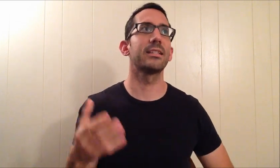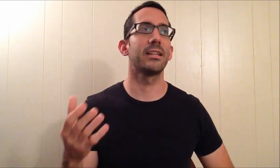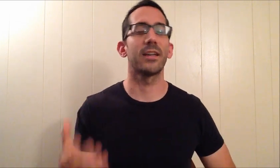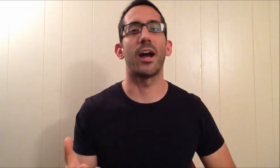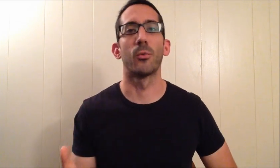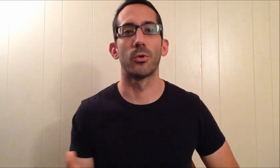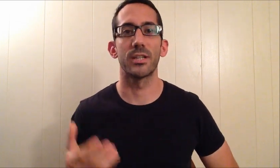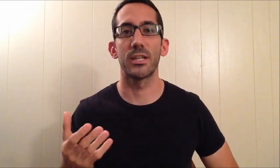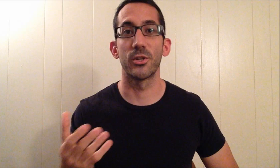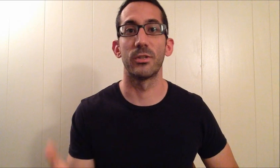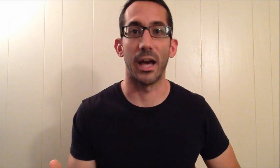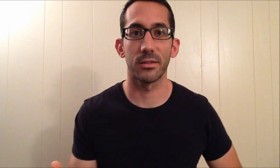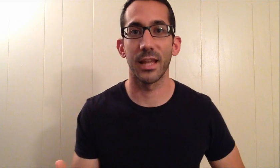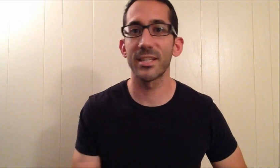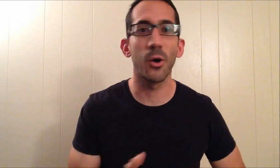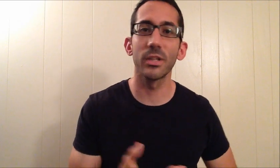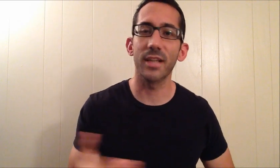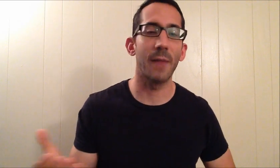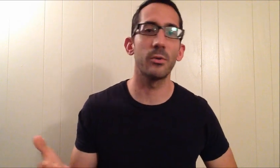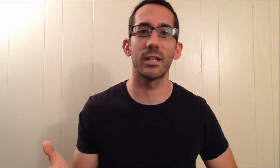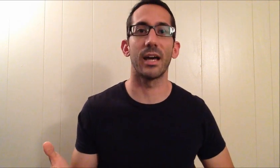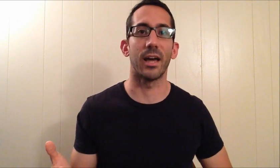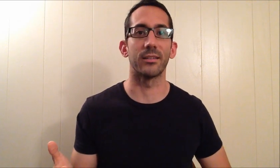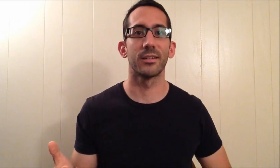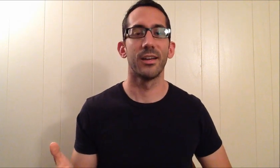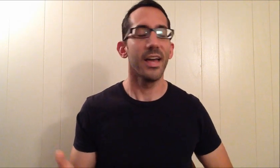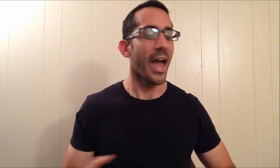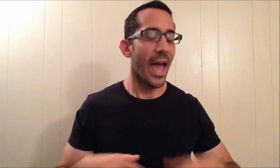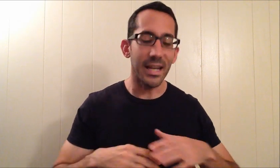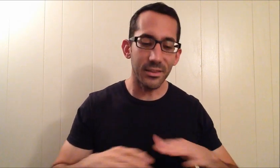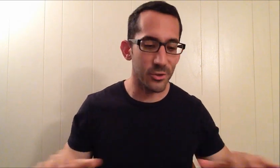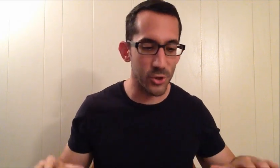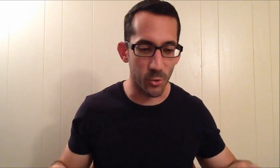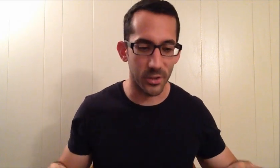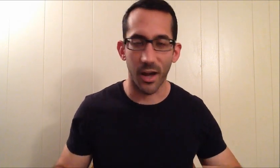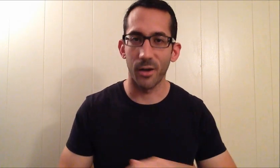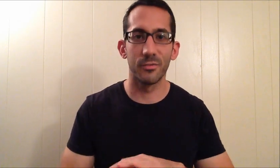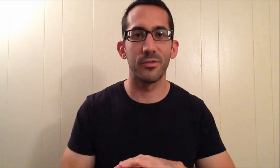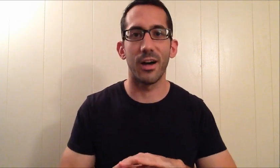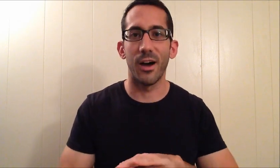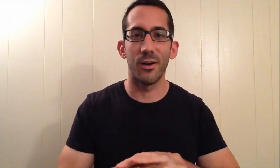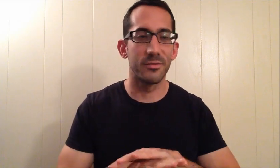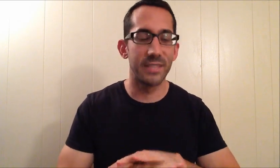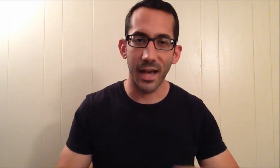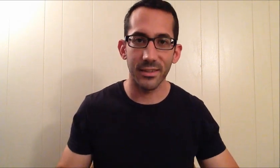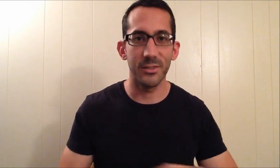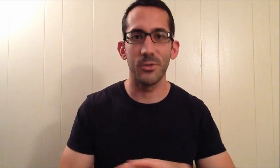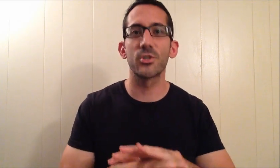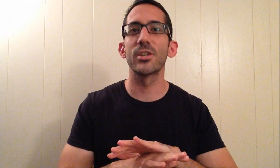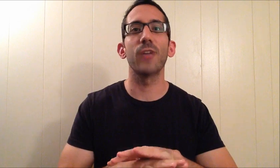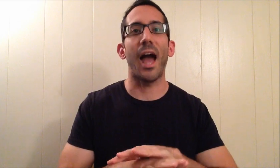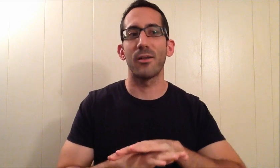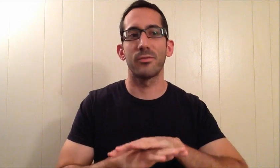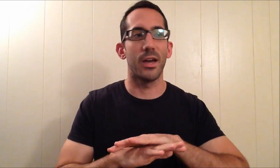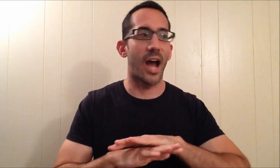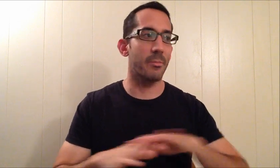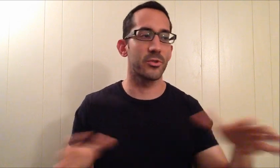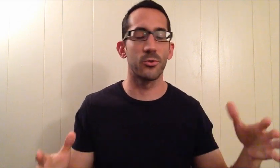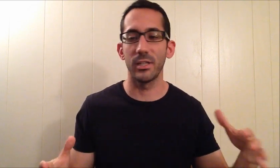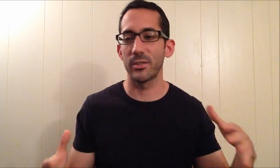end in the entire world is your death. That's the only time you hit a dead end. Anything short of death, you still have an opportunity